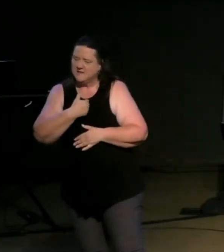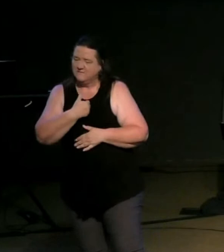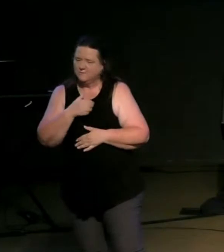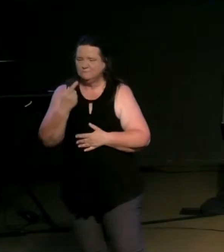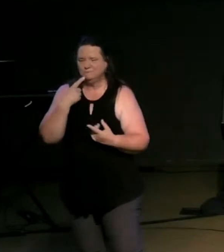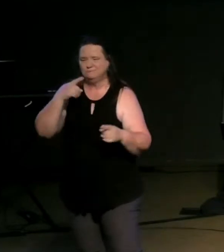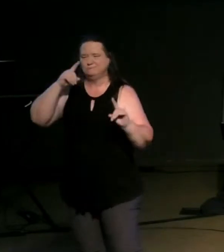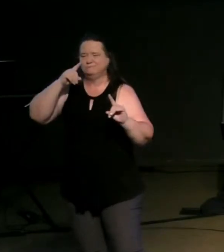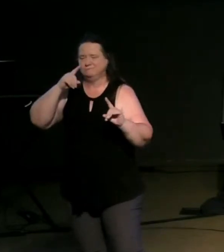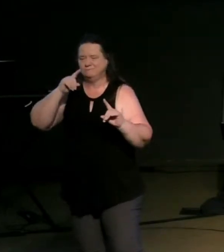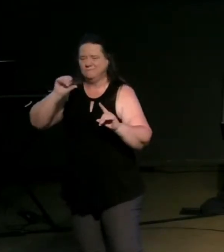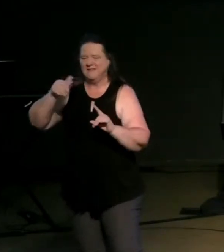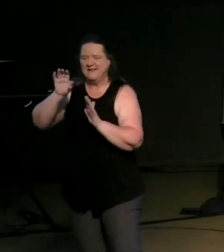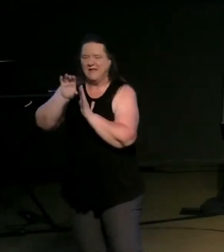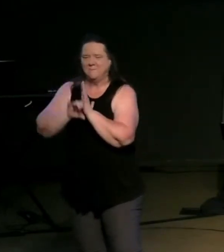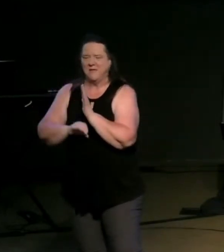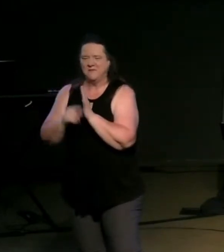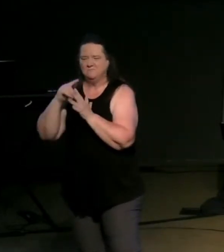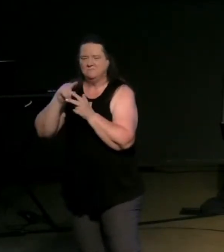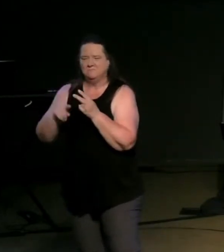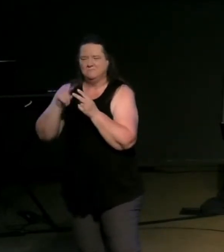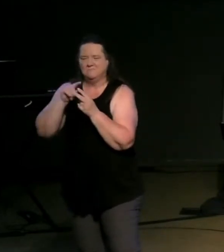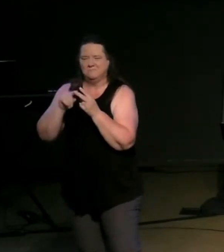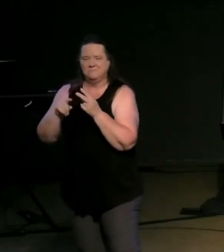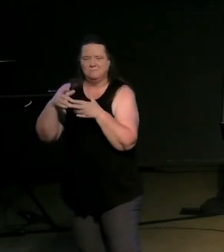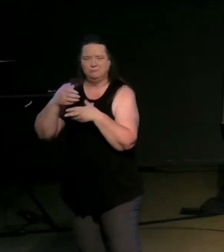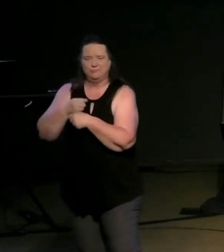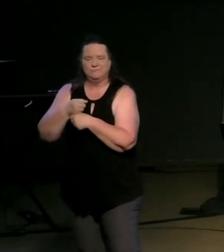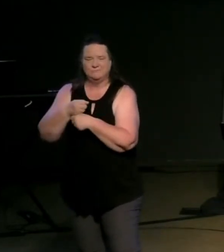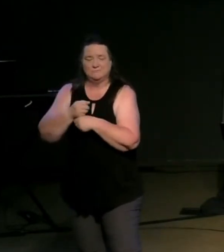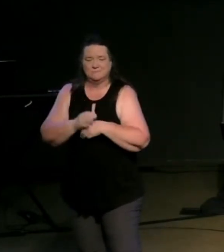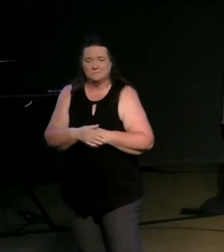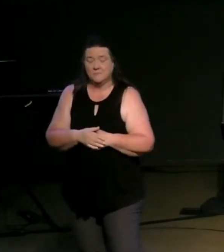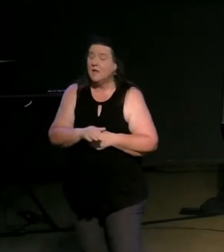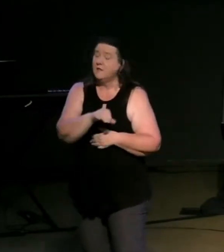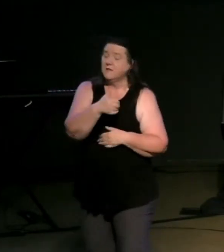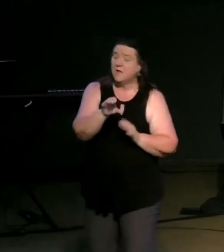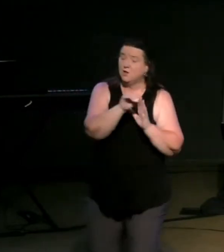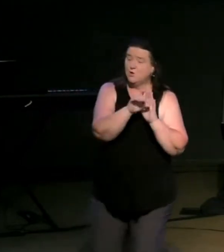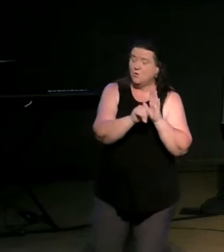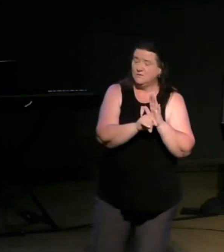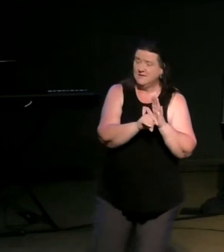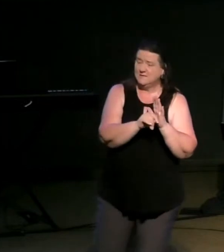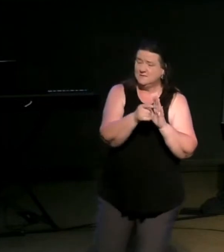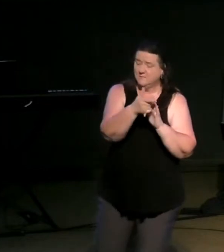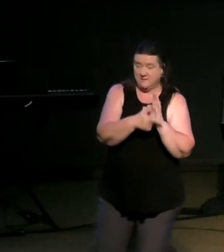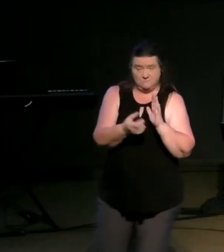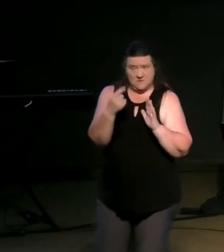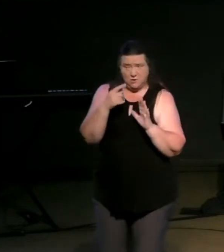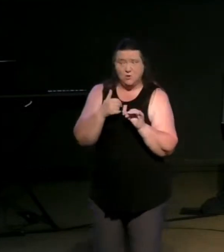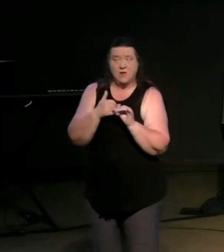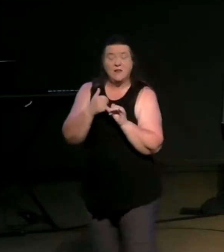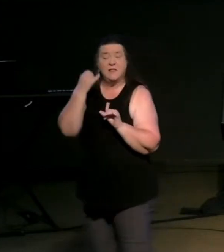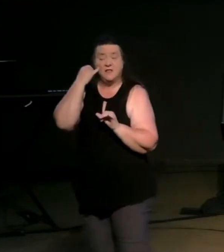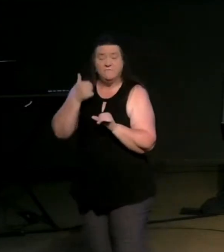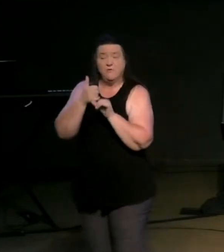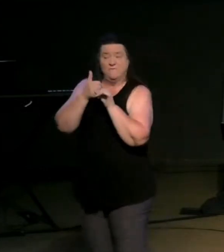of the ten commandments and the other old testament laws according to jesus